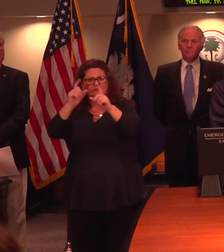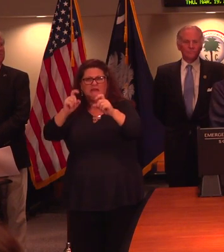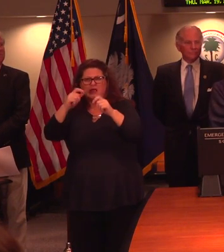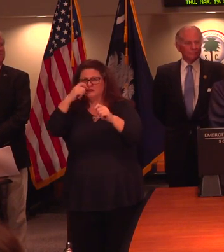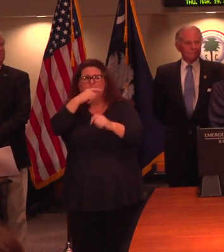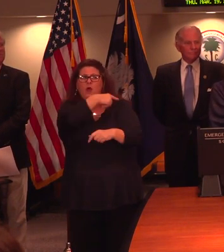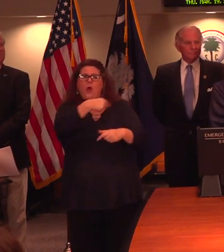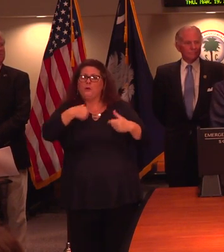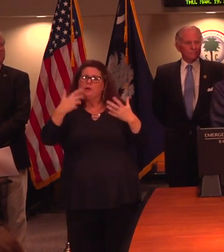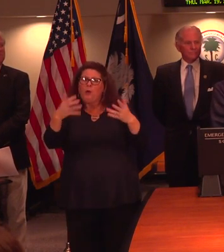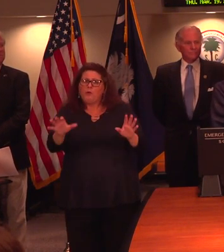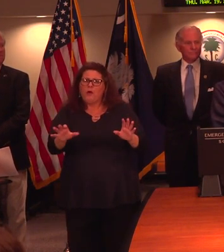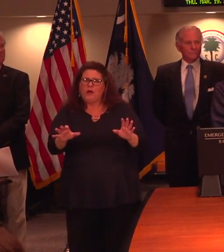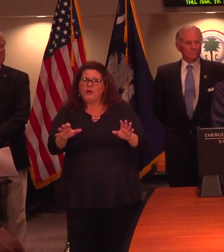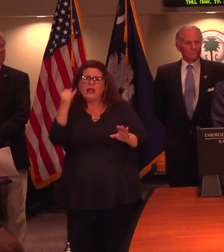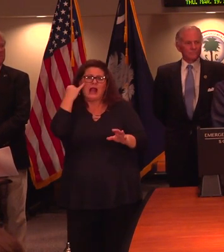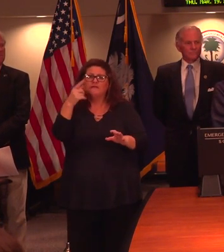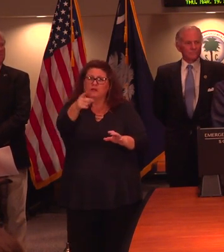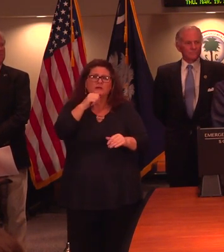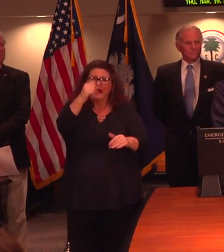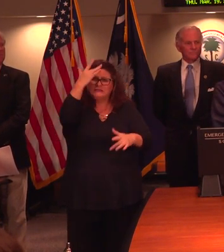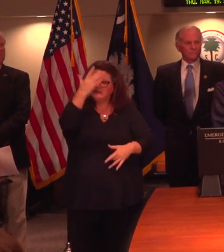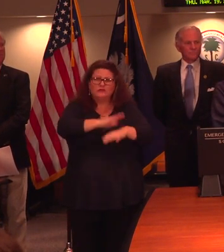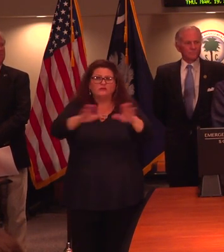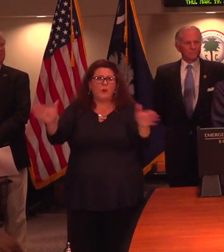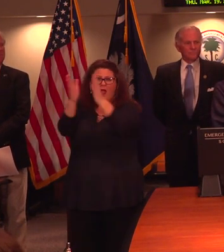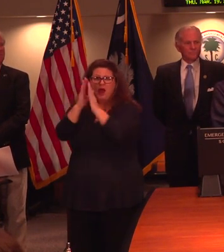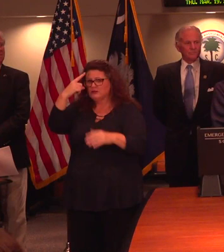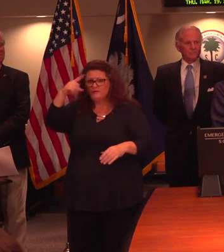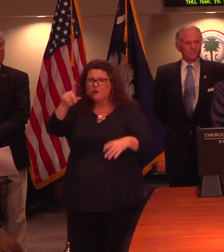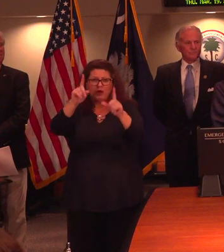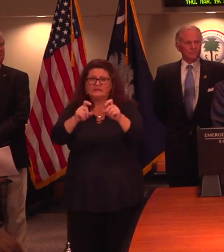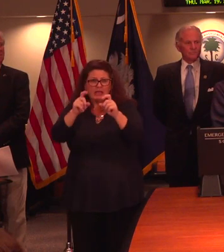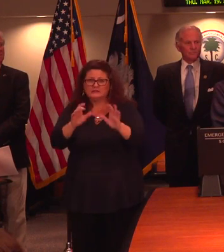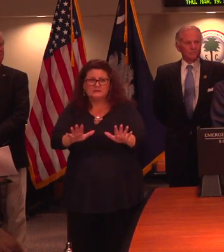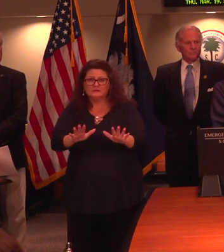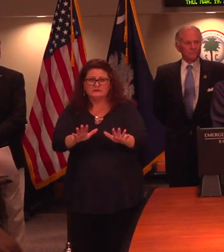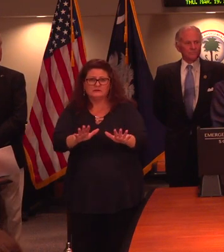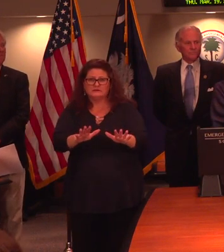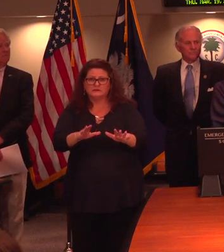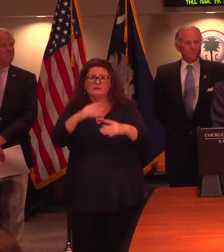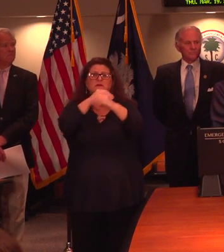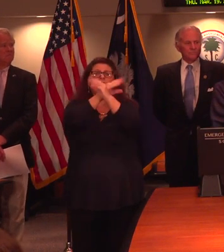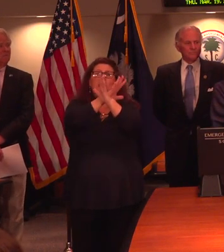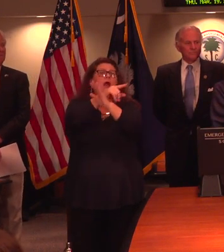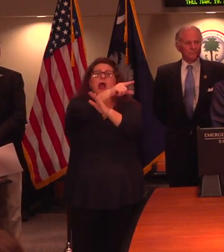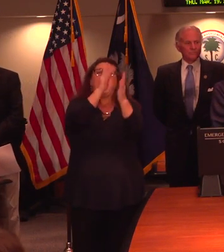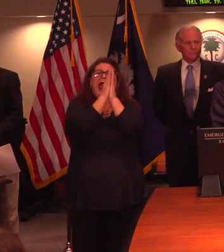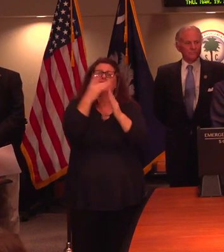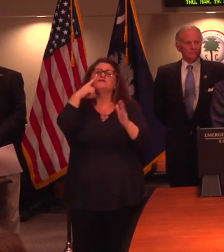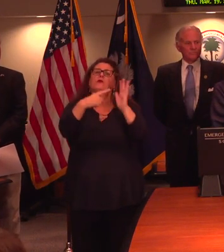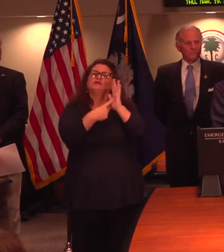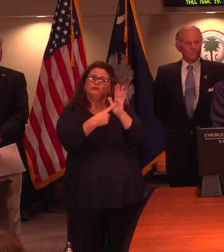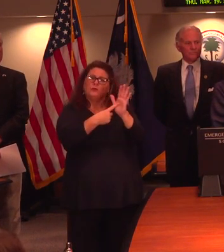discourage testing of individuals who don't have symptoms, and the telemedicine services are screening people for signs